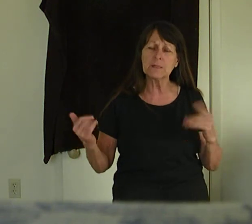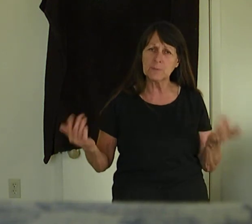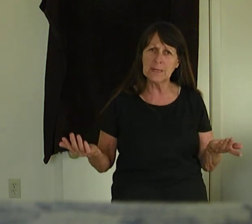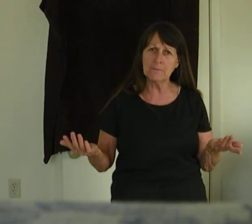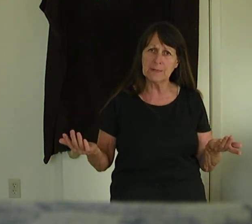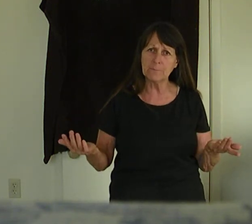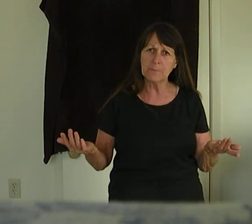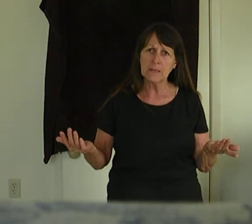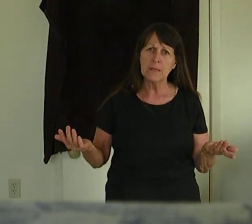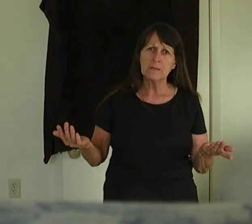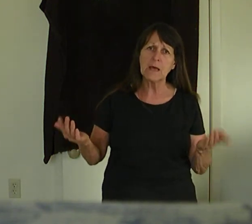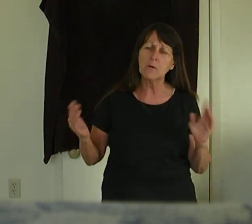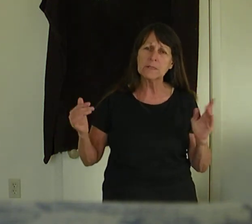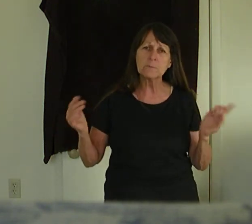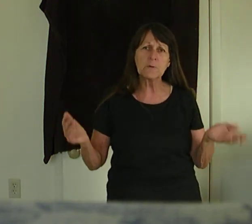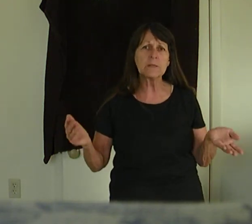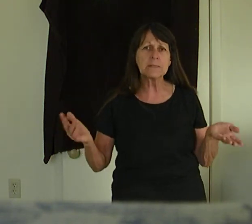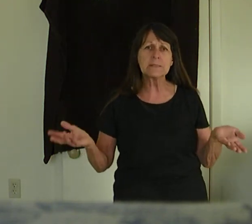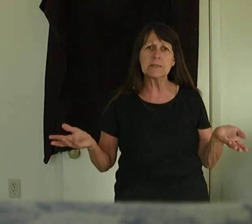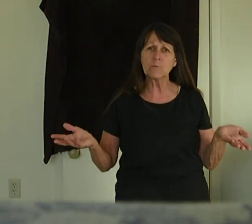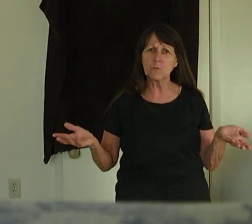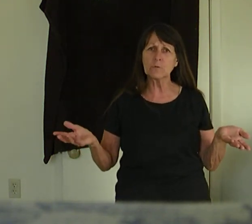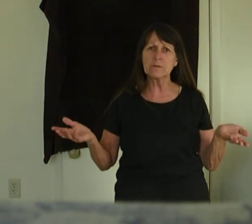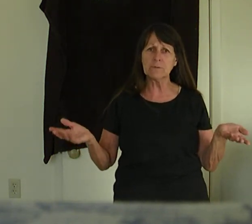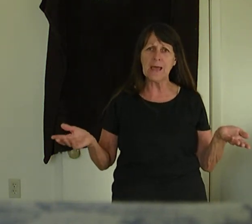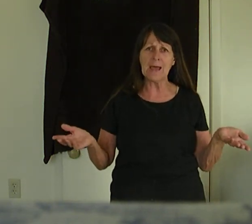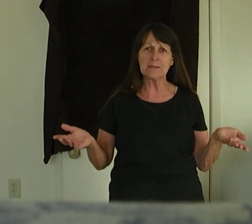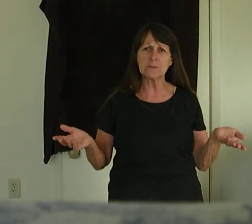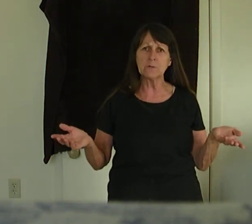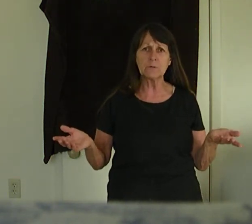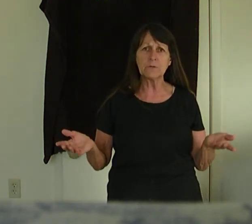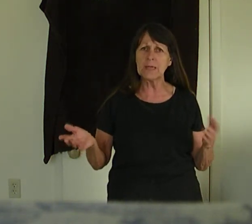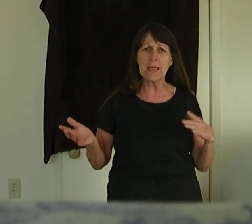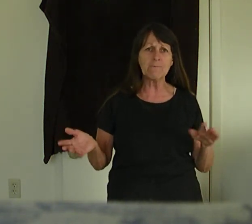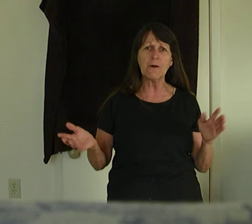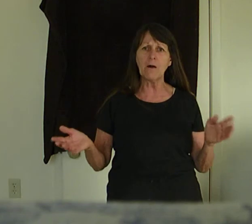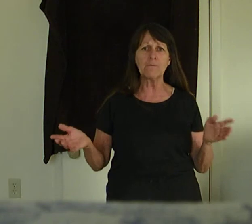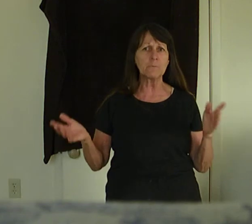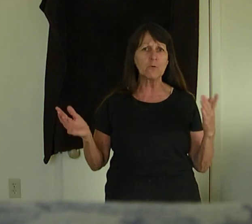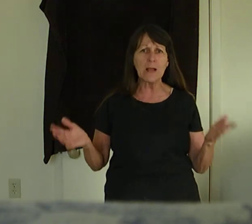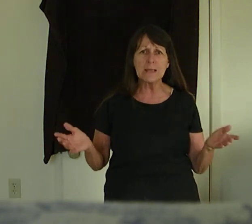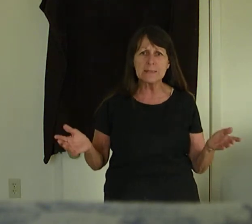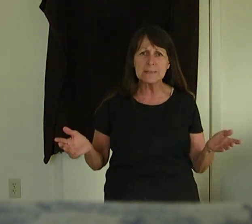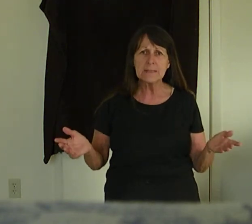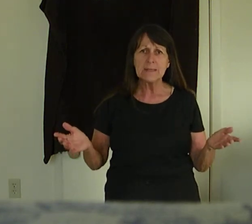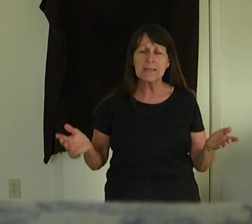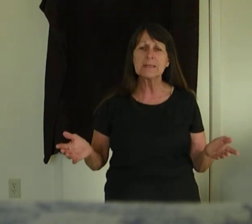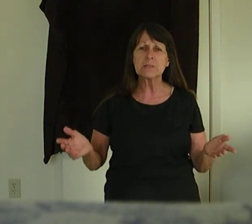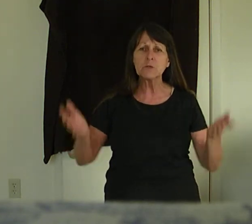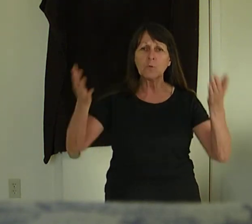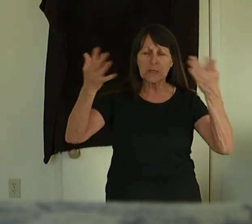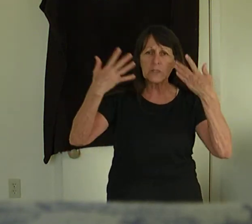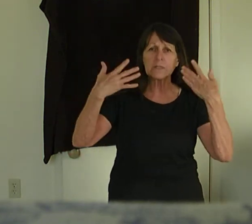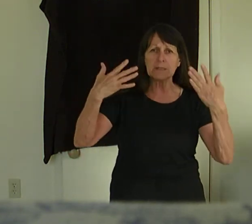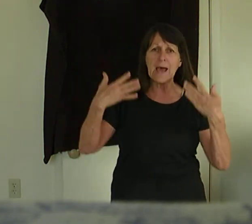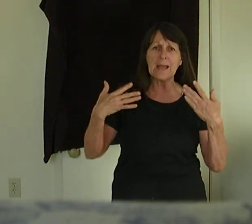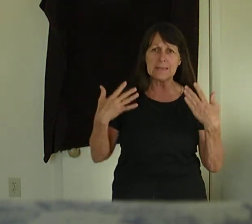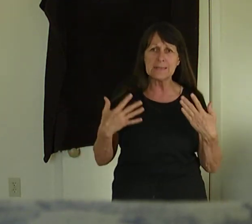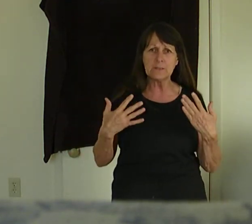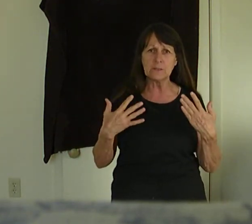we love Him. The Holy Spirit is the ten rules of light. You can't fall from grace unless you quench the light in you.